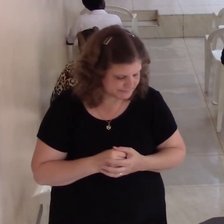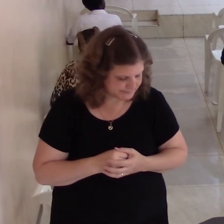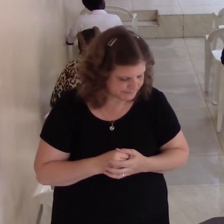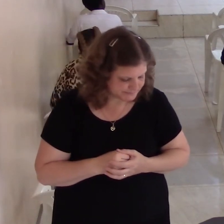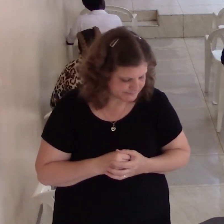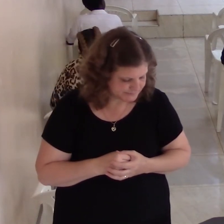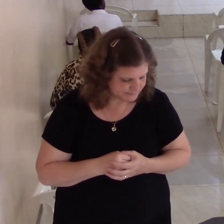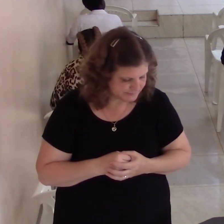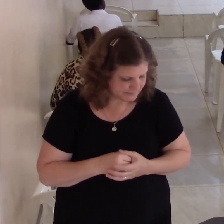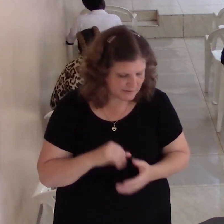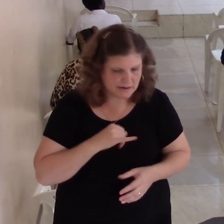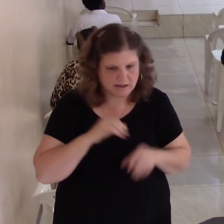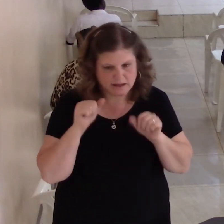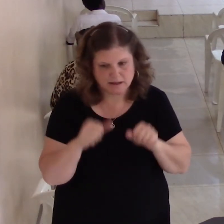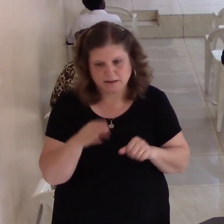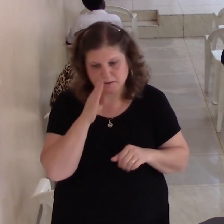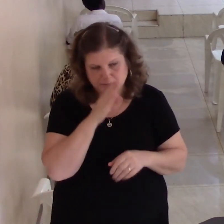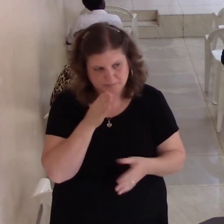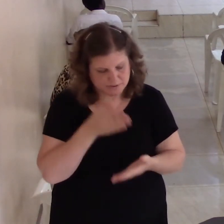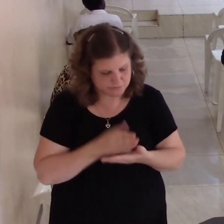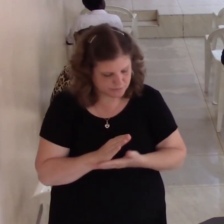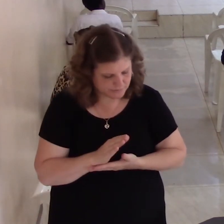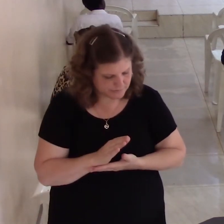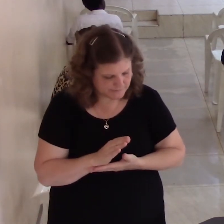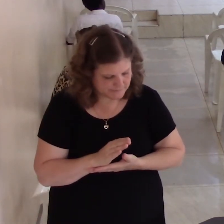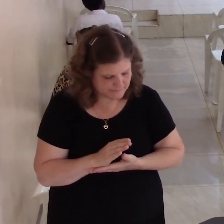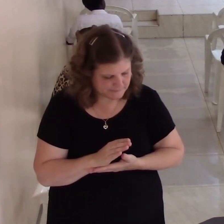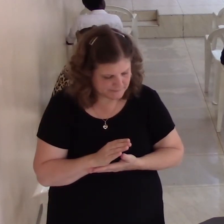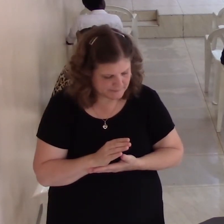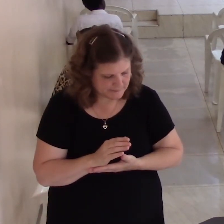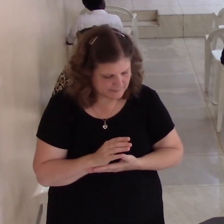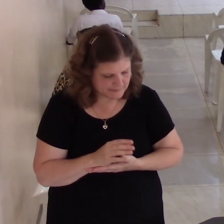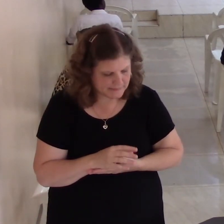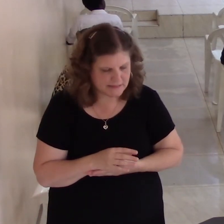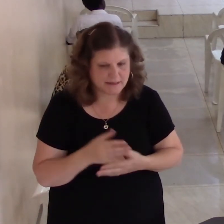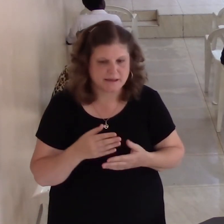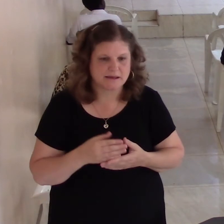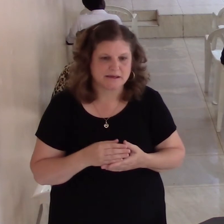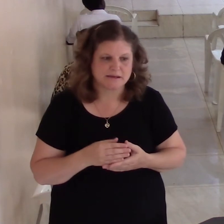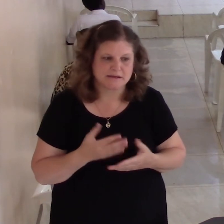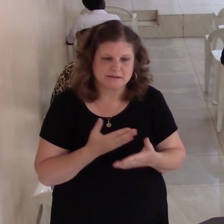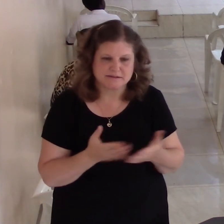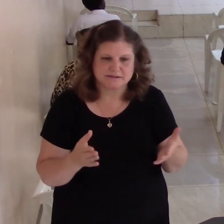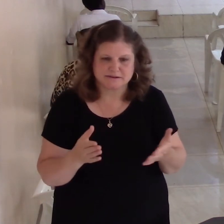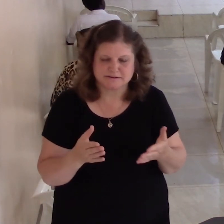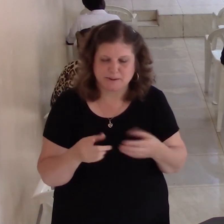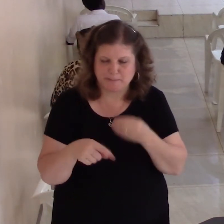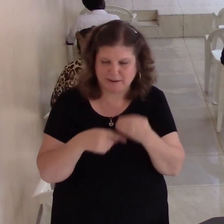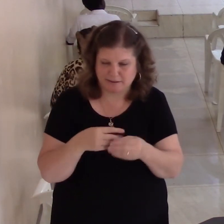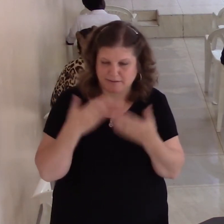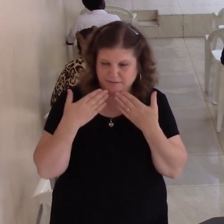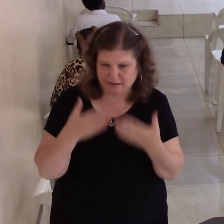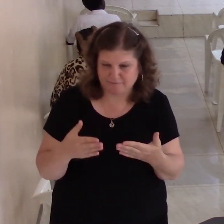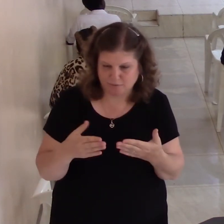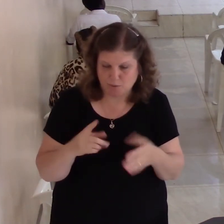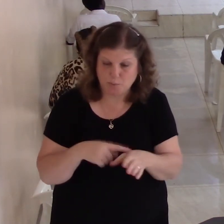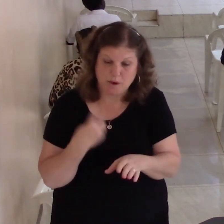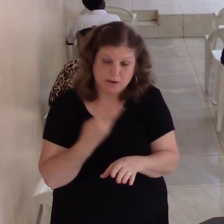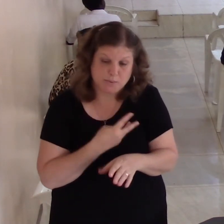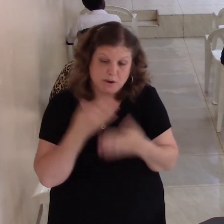I can do it. But you know this matter of thankfulness. When we're being thankful we're getting eyes off